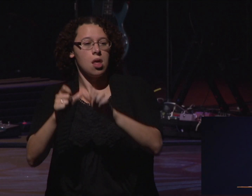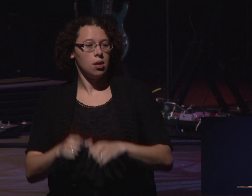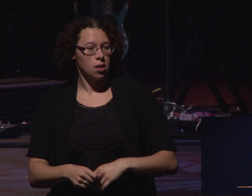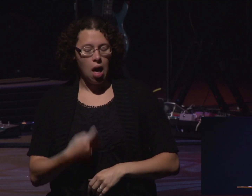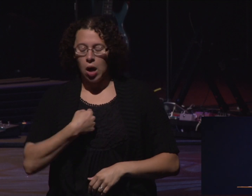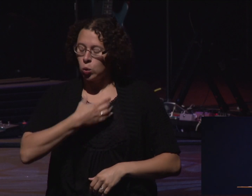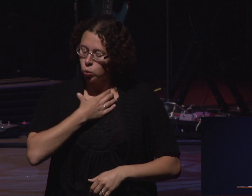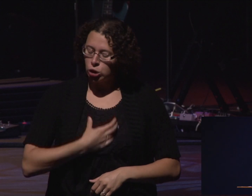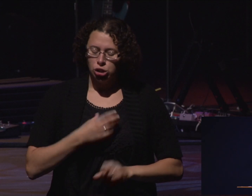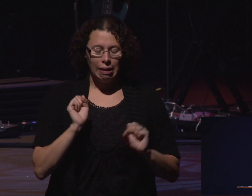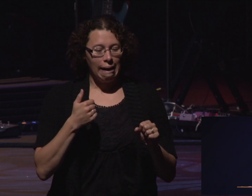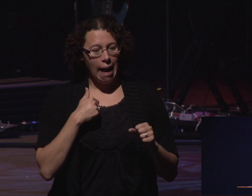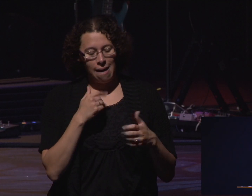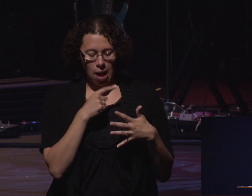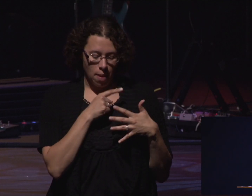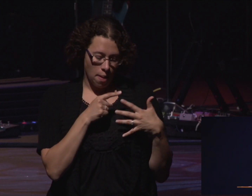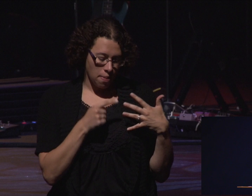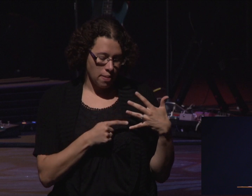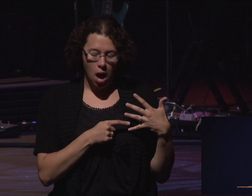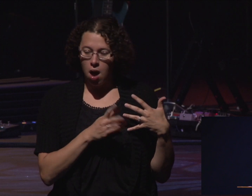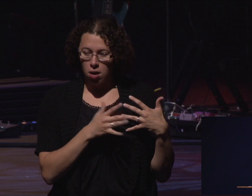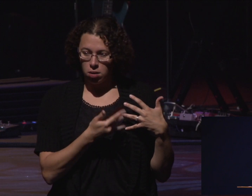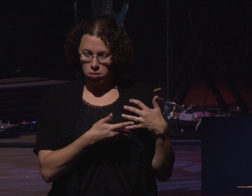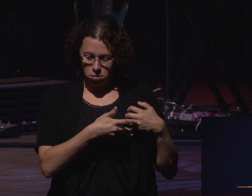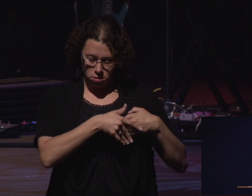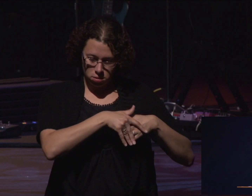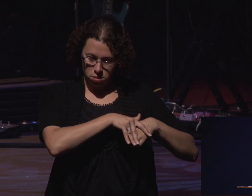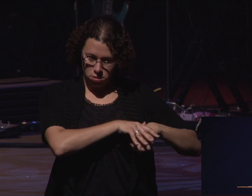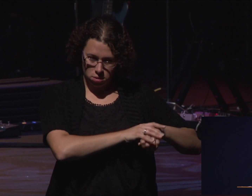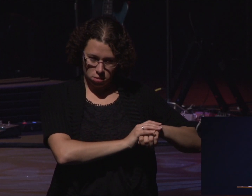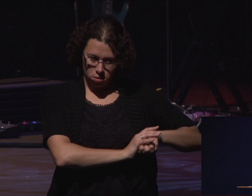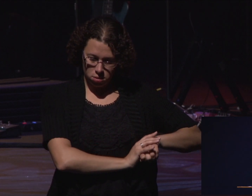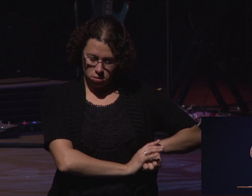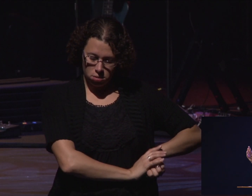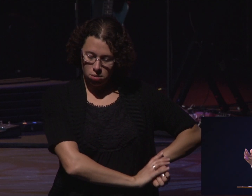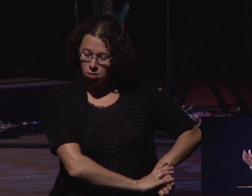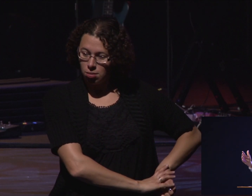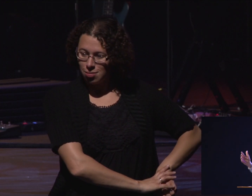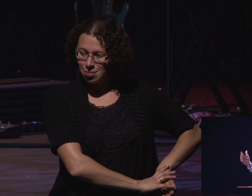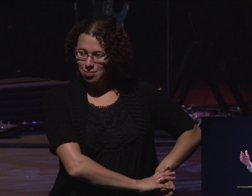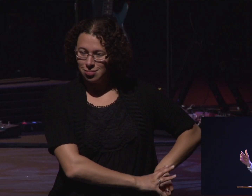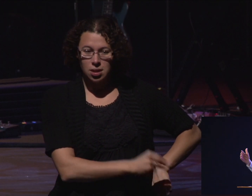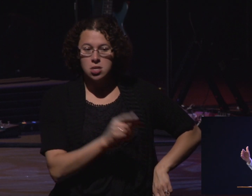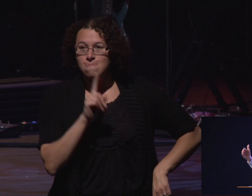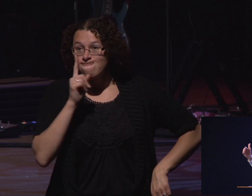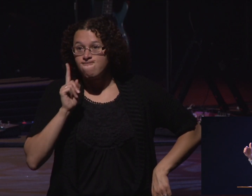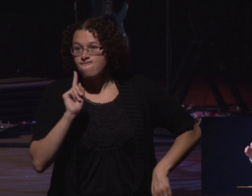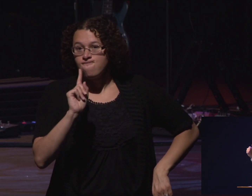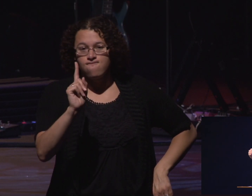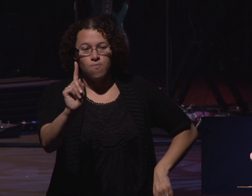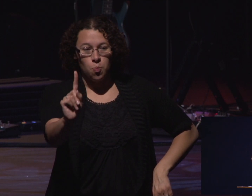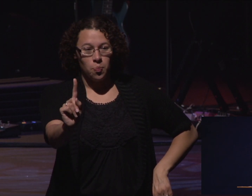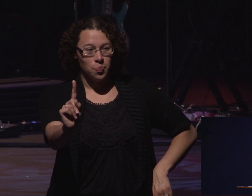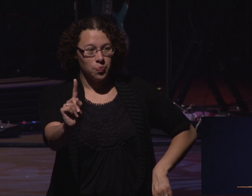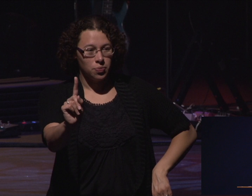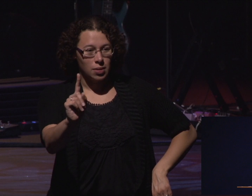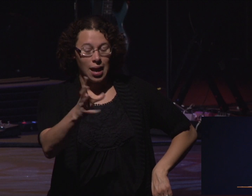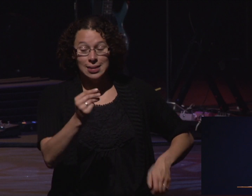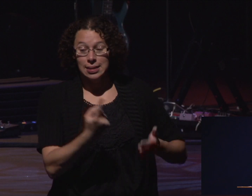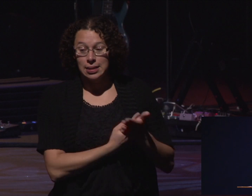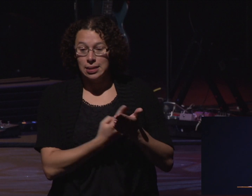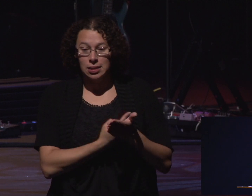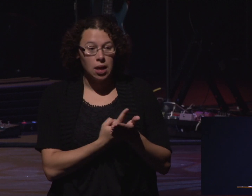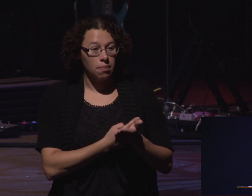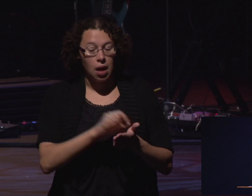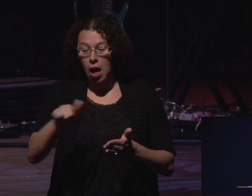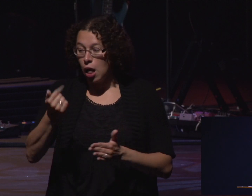have this and this and this. And we disguise it in a very noble way, but we push ahead to get all those things we want, sometimes pushing out others. And we